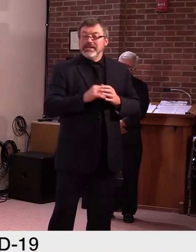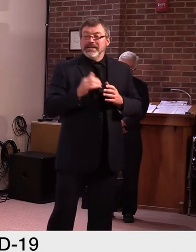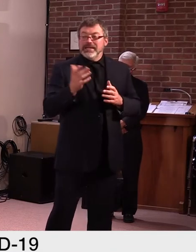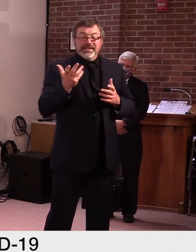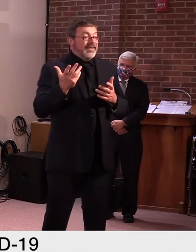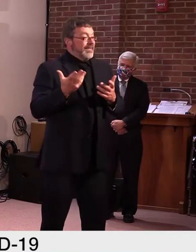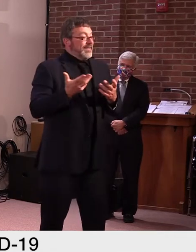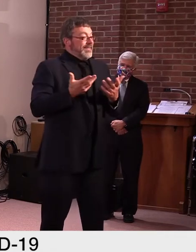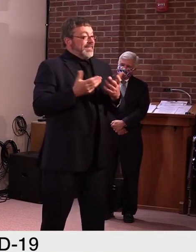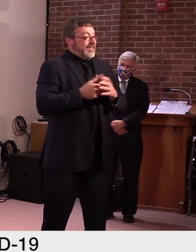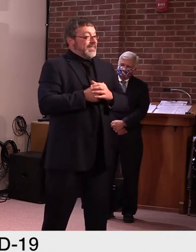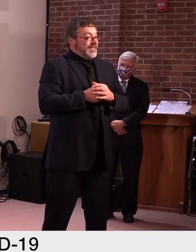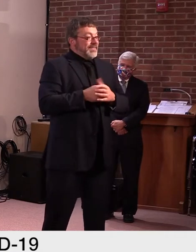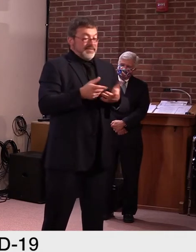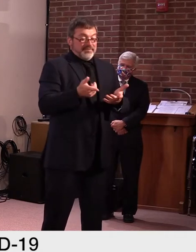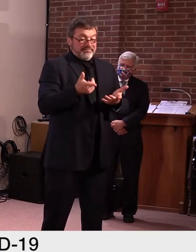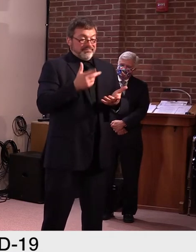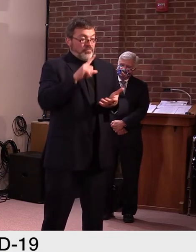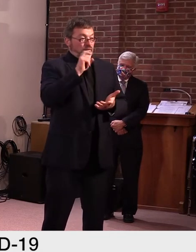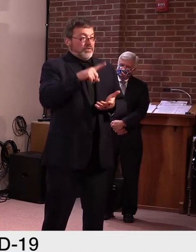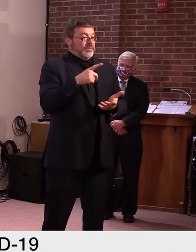But anyways, um,